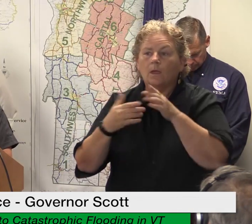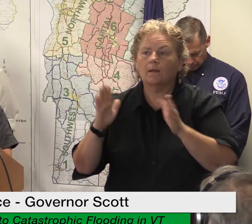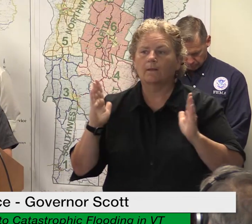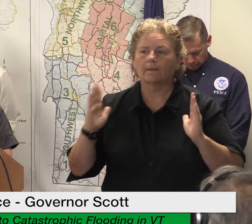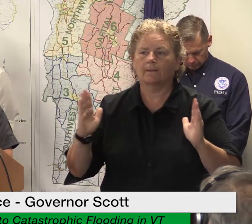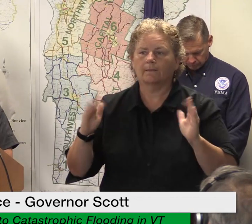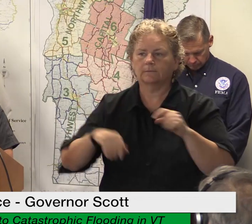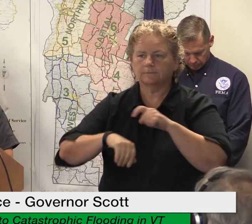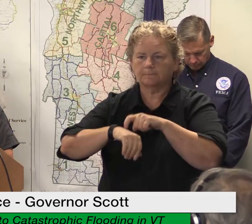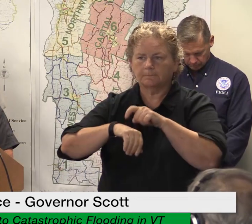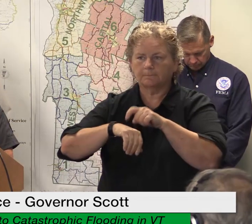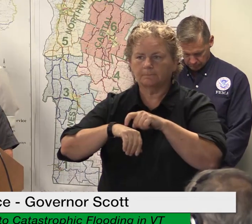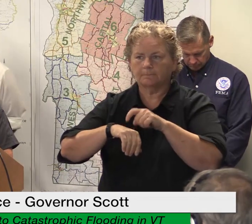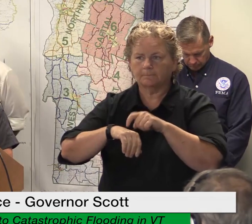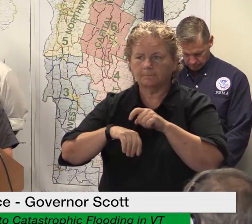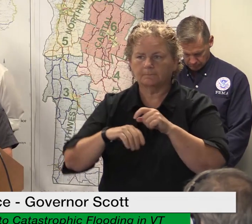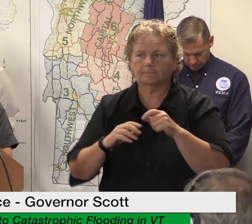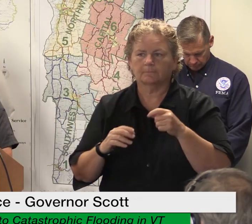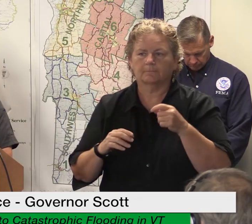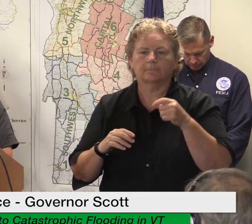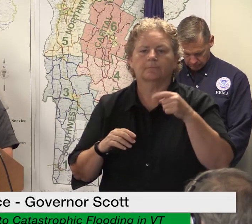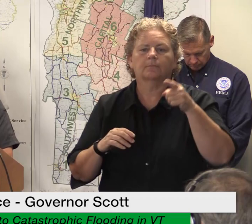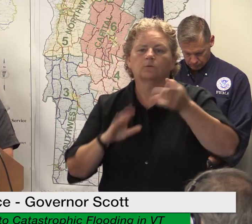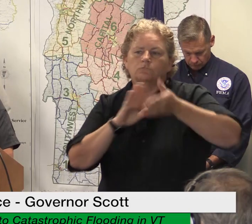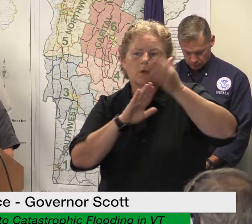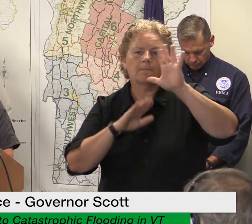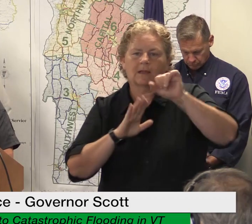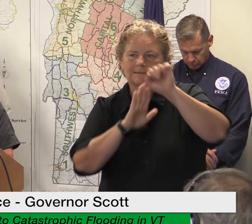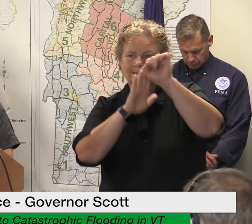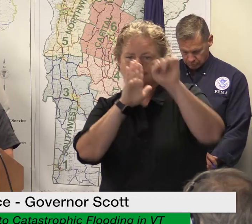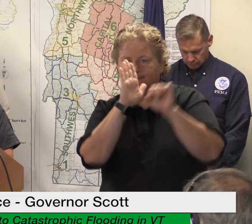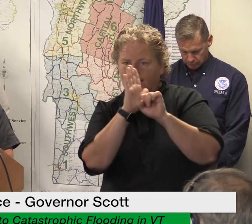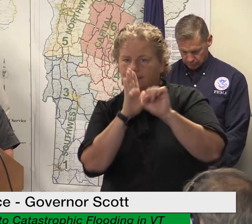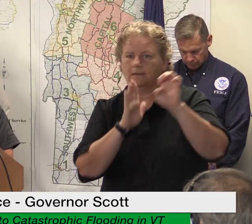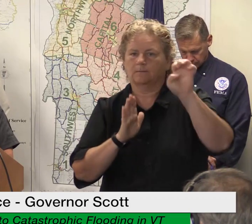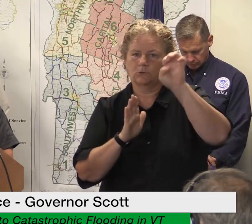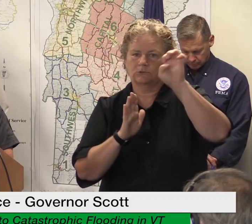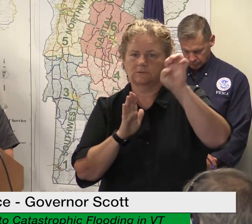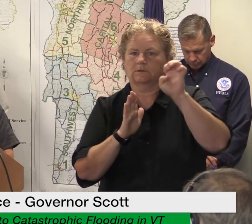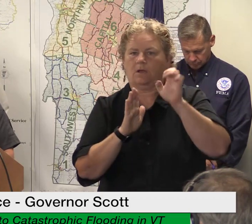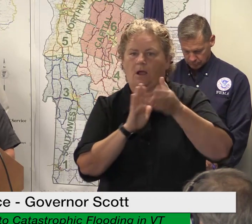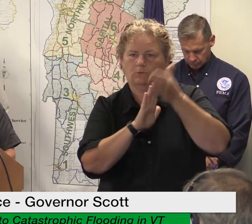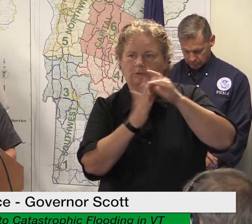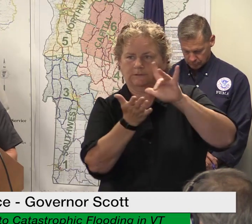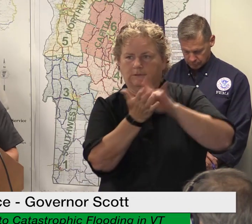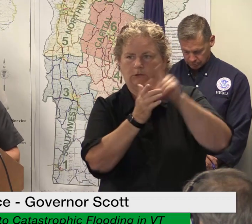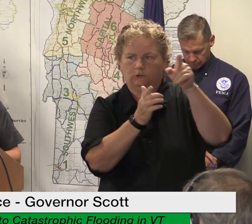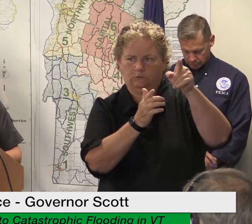state emergency operation center if your town needs direction on how to accomplish this